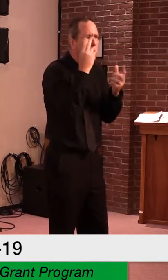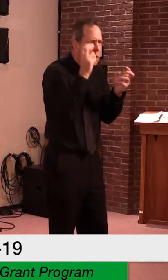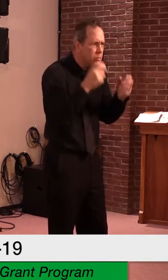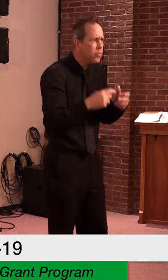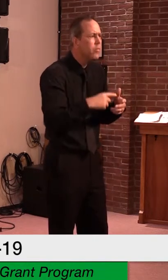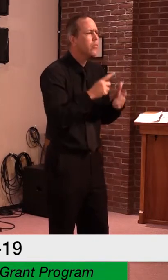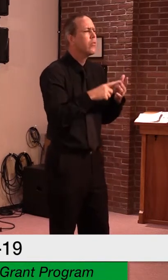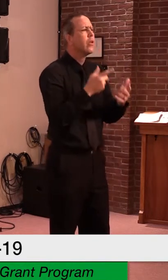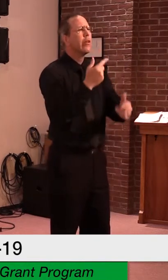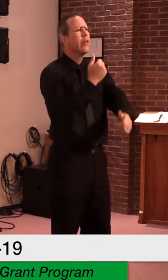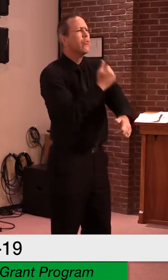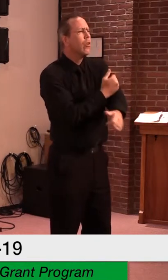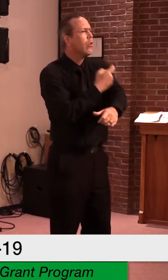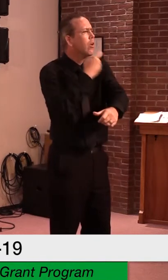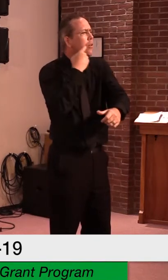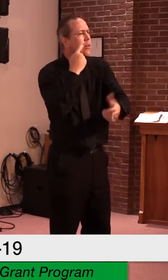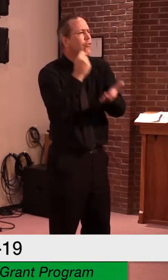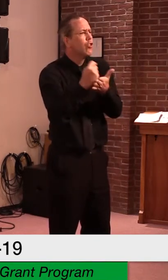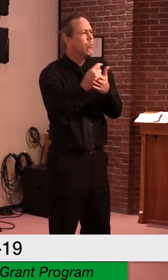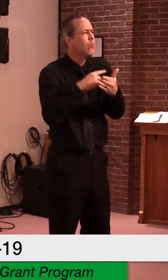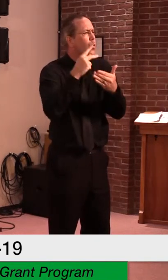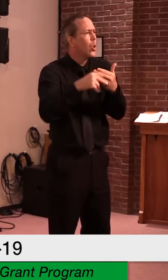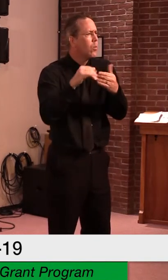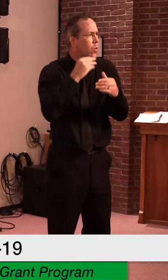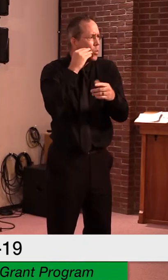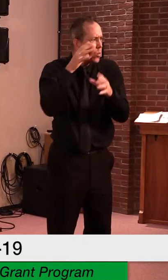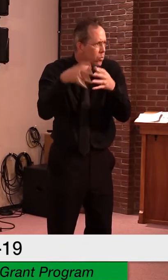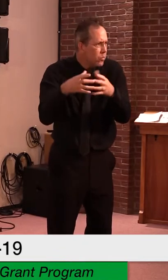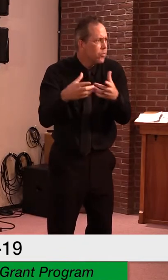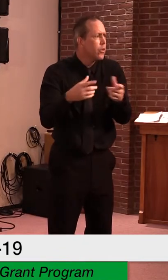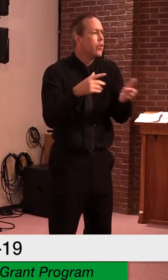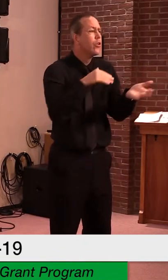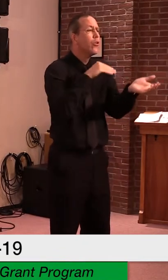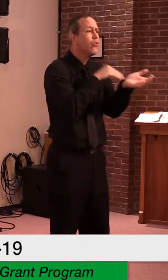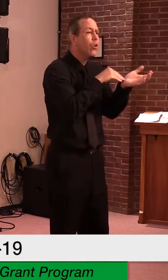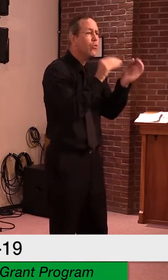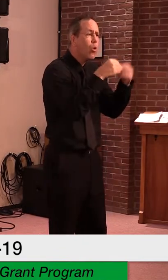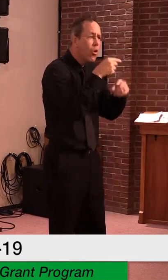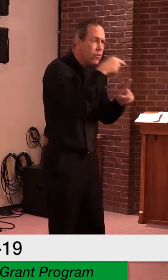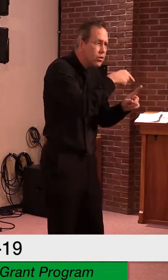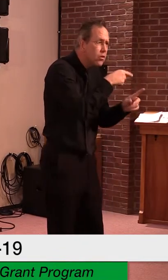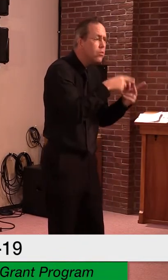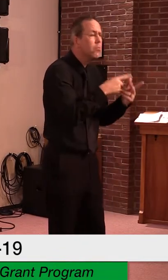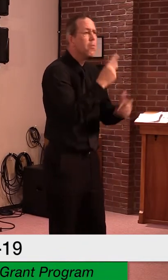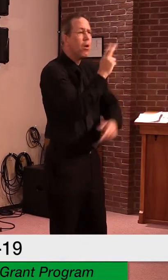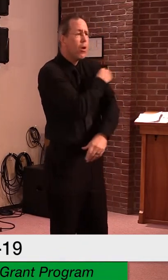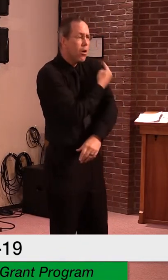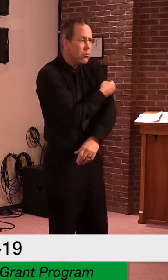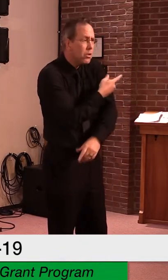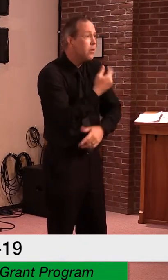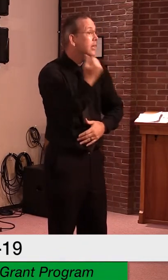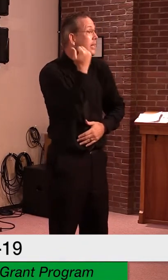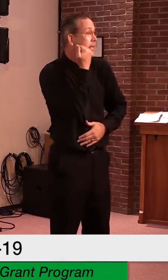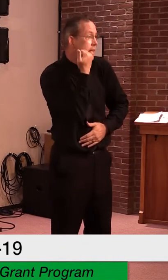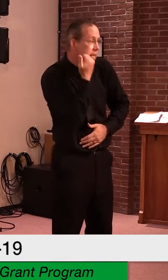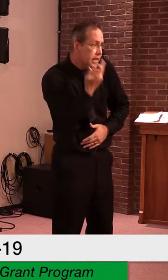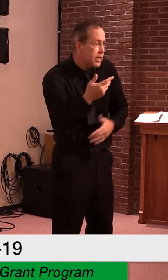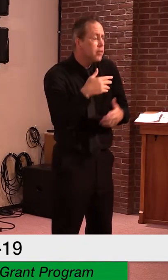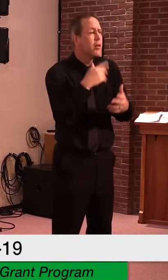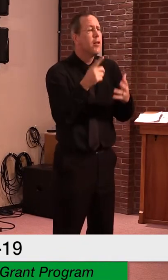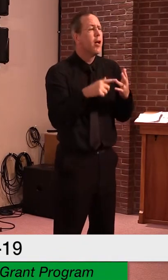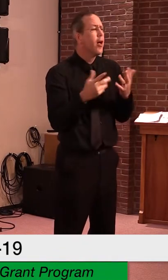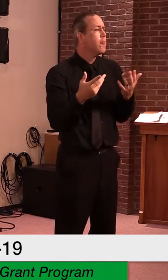facilities or physicians offices, dentist office or dental facility, homeless shelter,